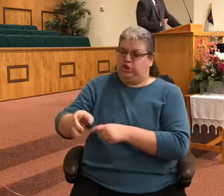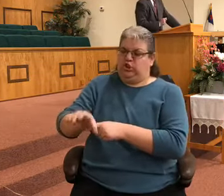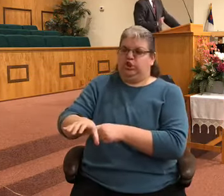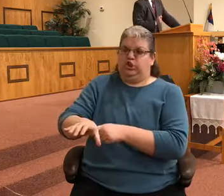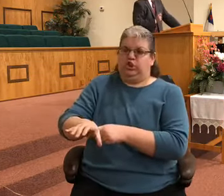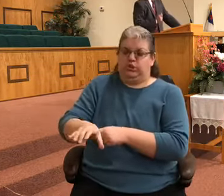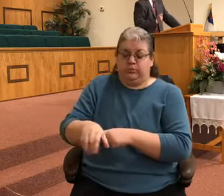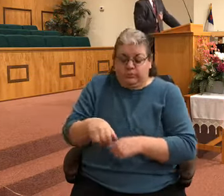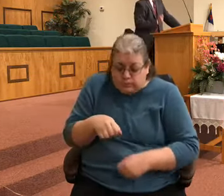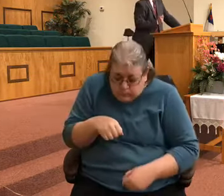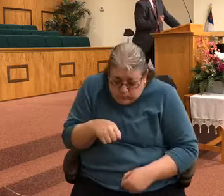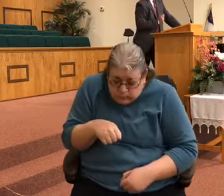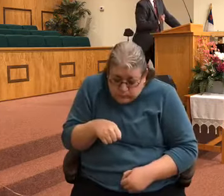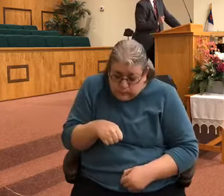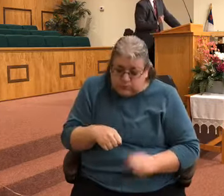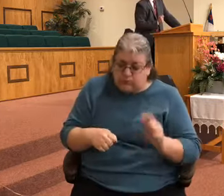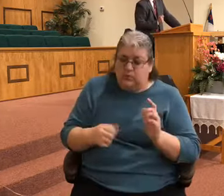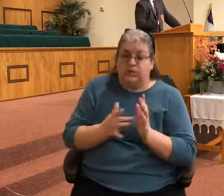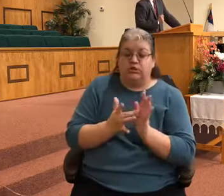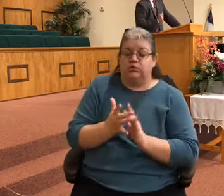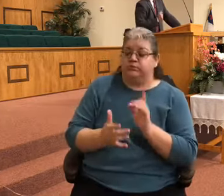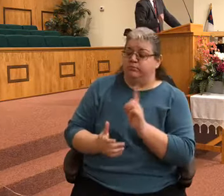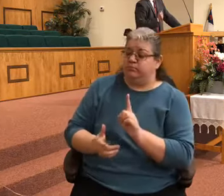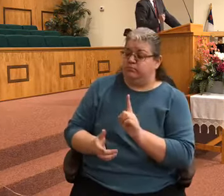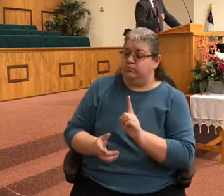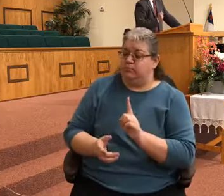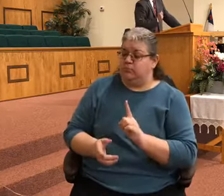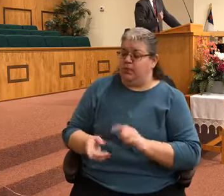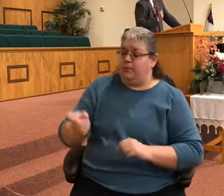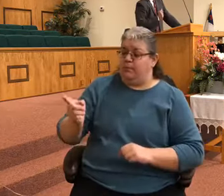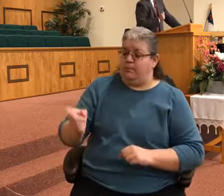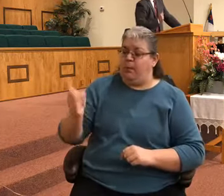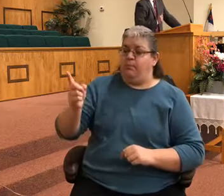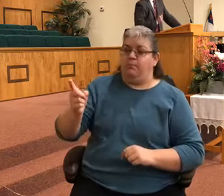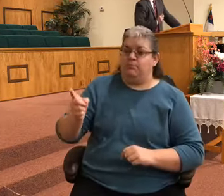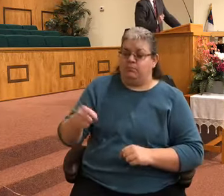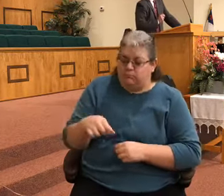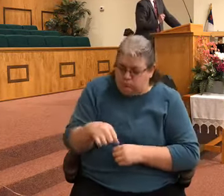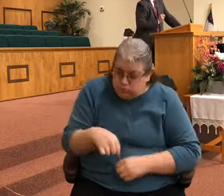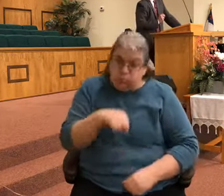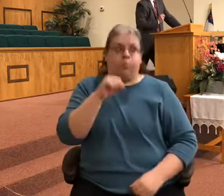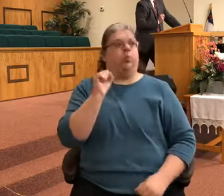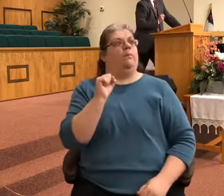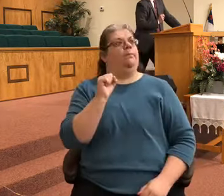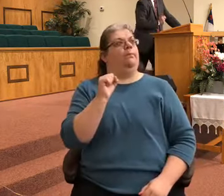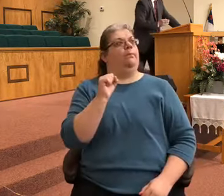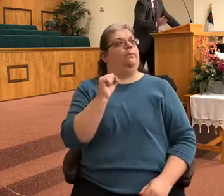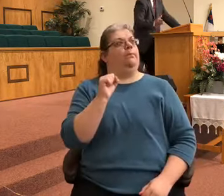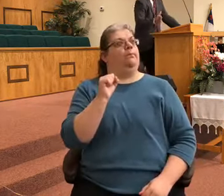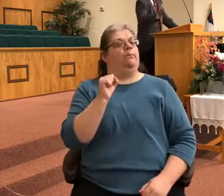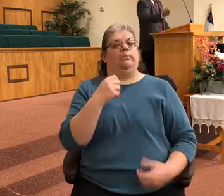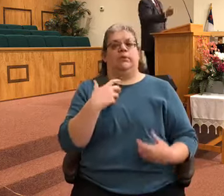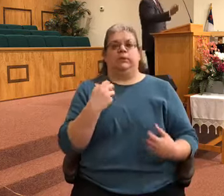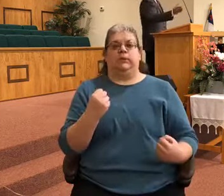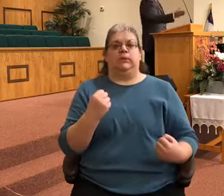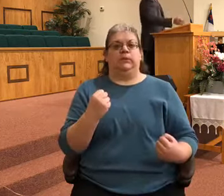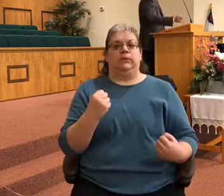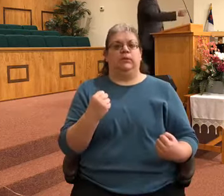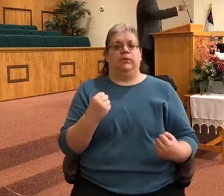up, and she stood straight after meeting that arrow. We can move on and on and on, but